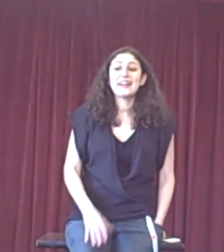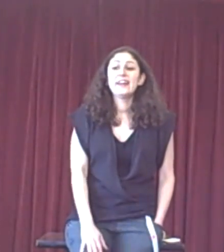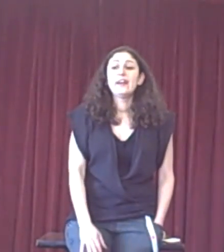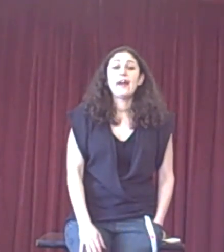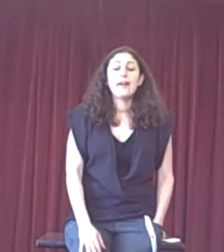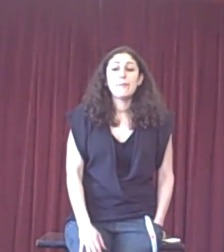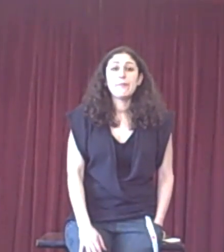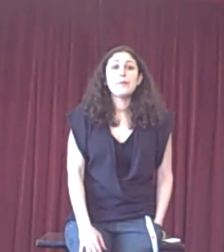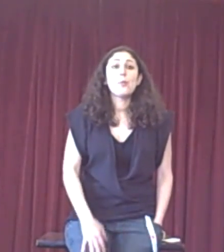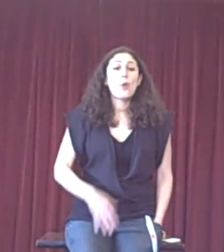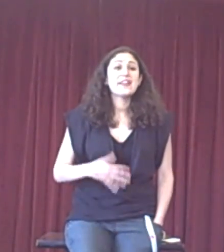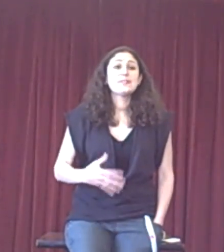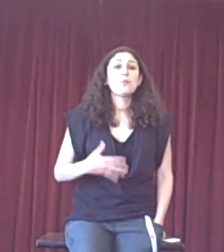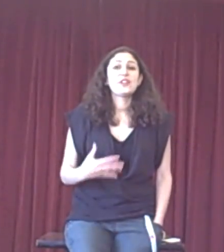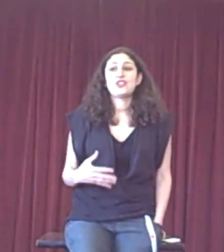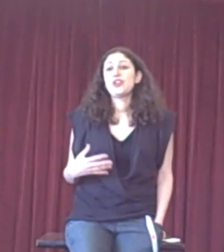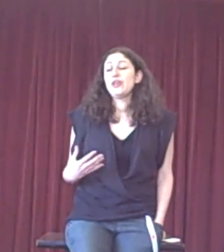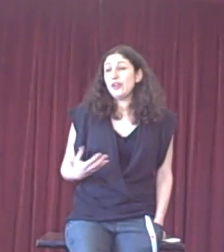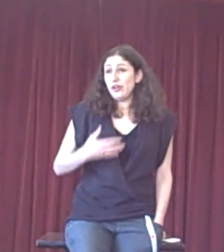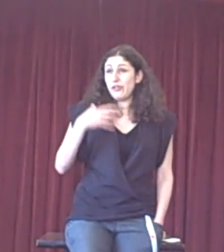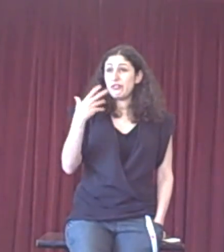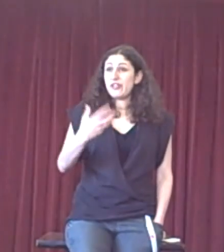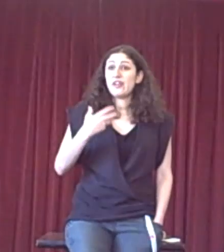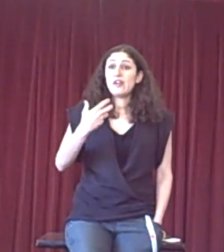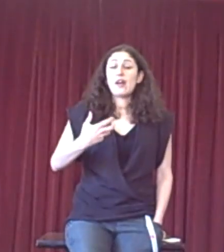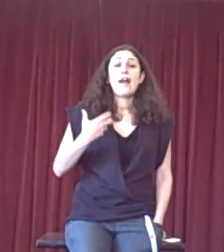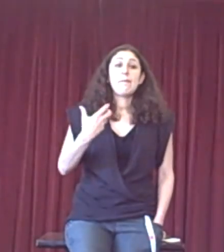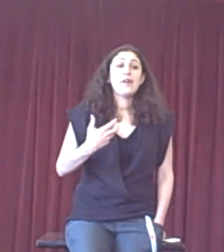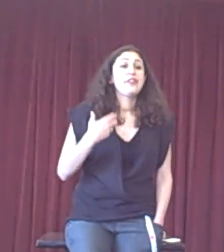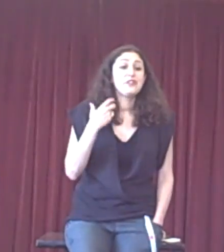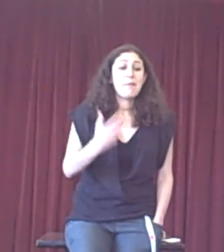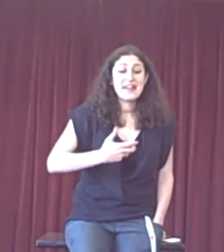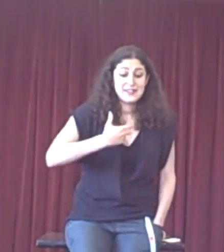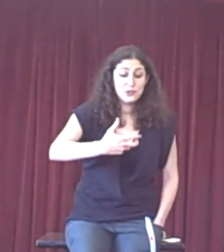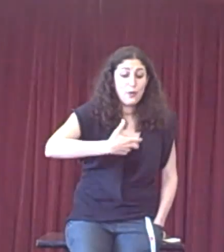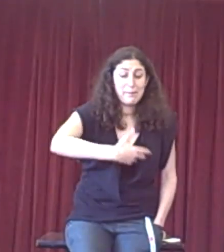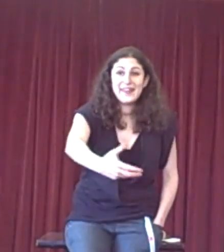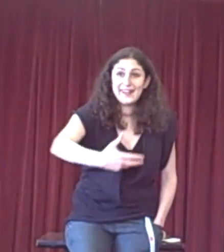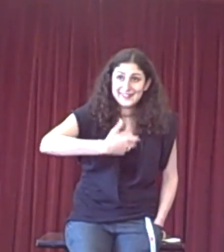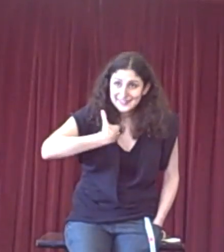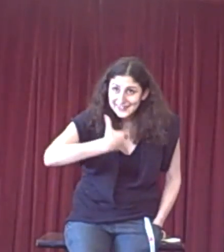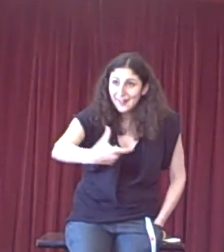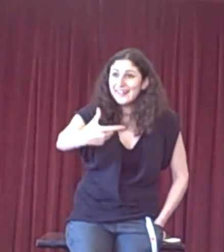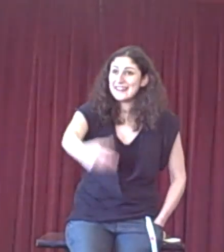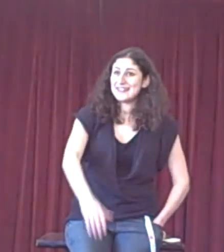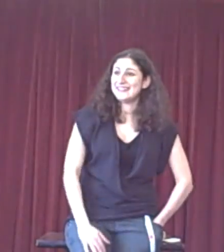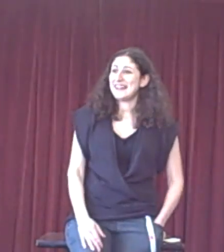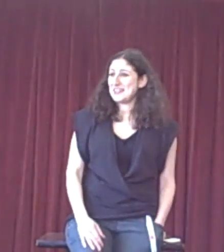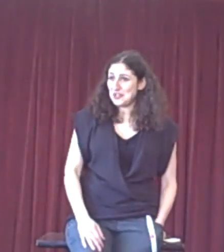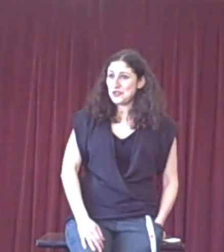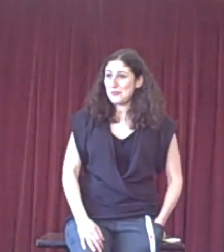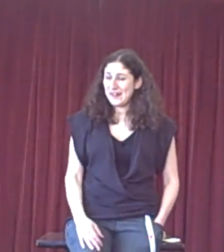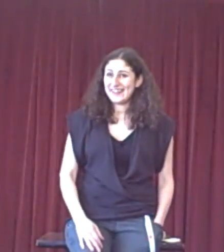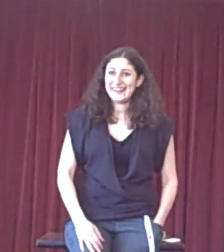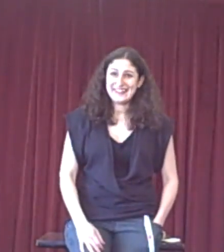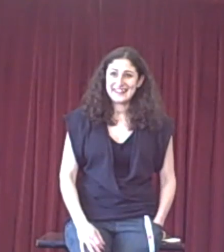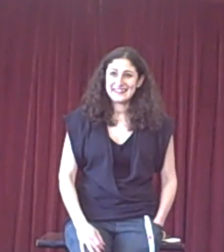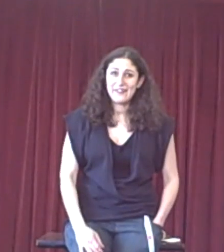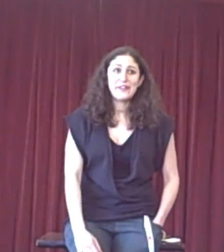ways in which the debate is not being done as it should be in that sense. So